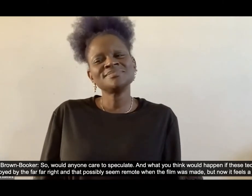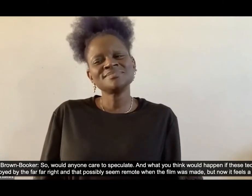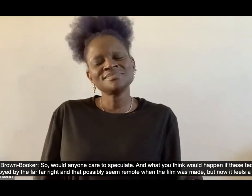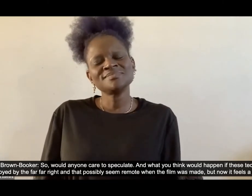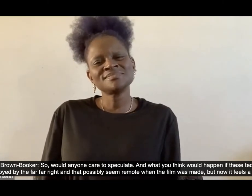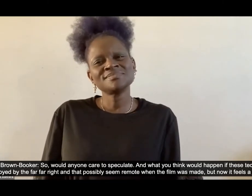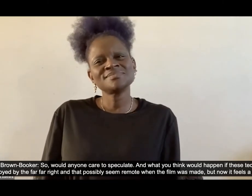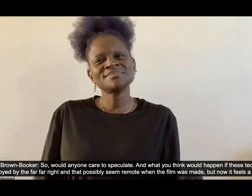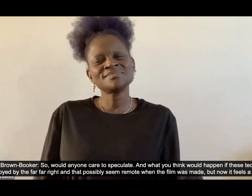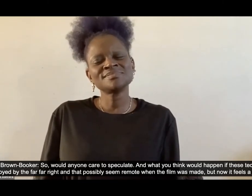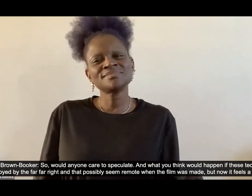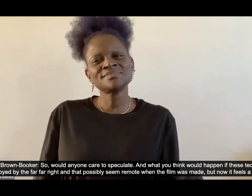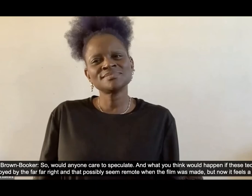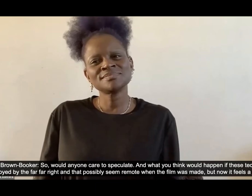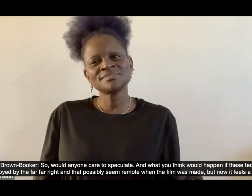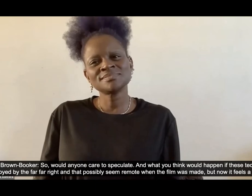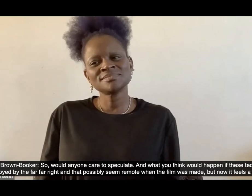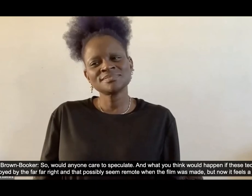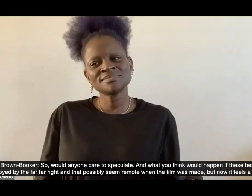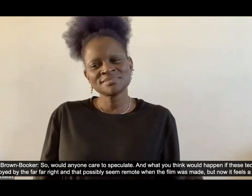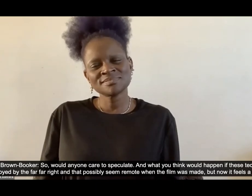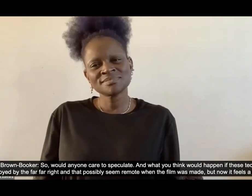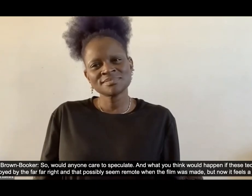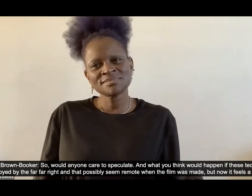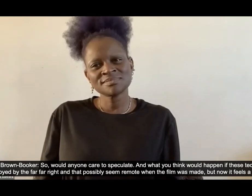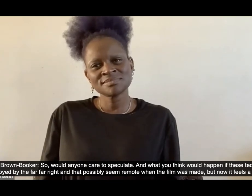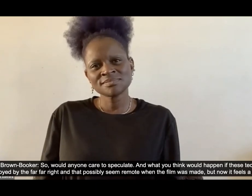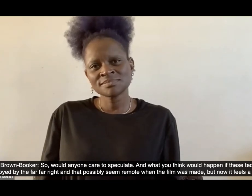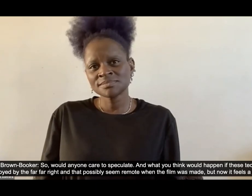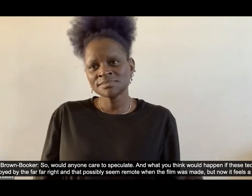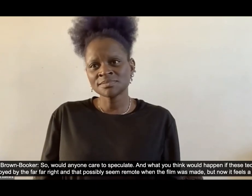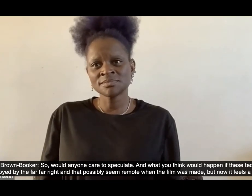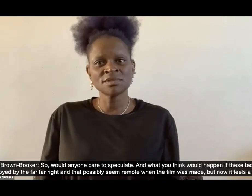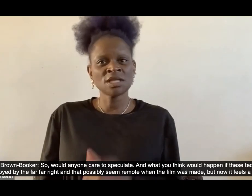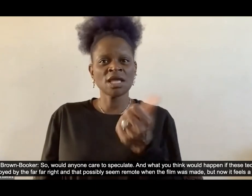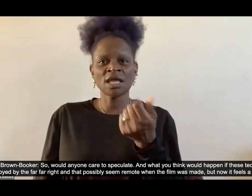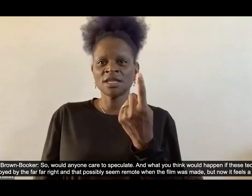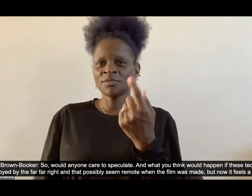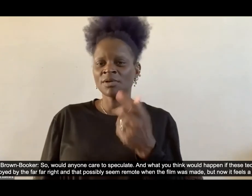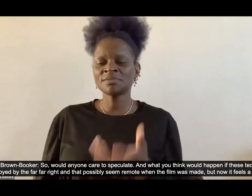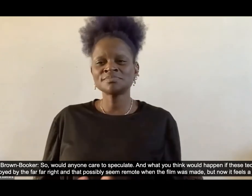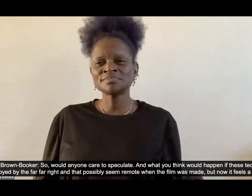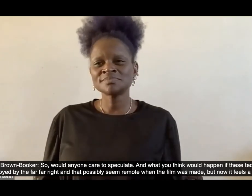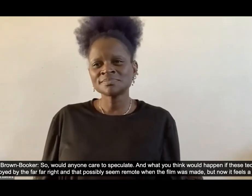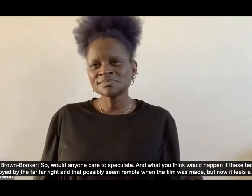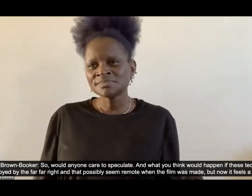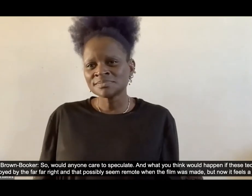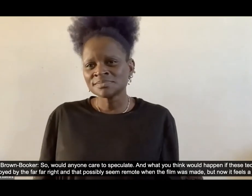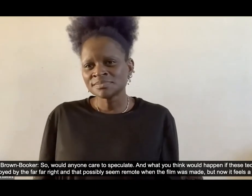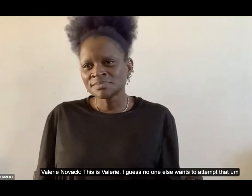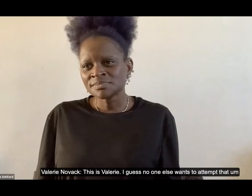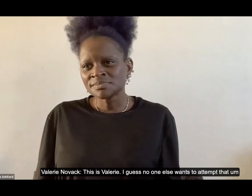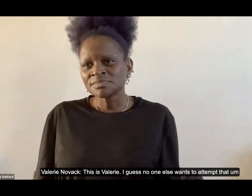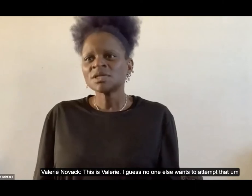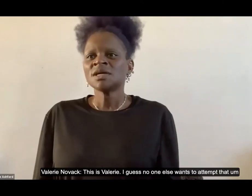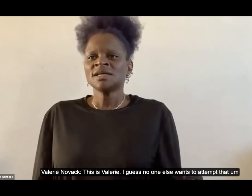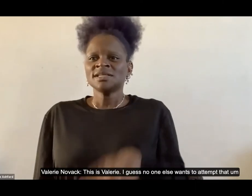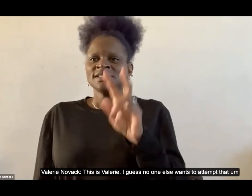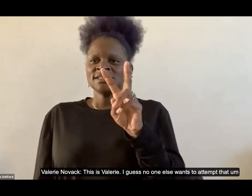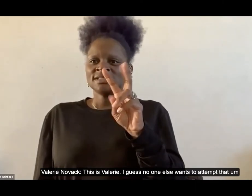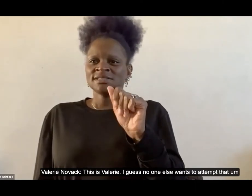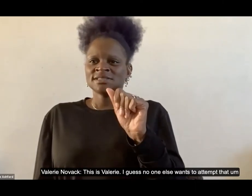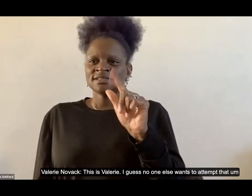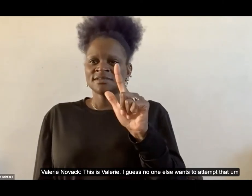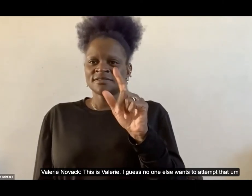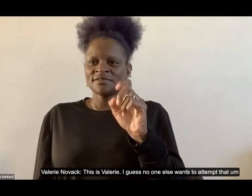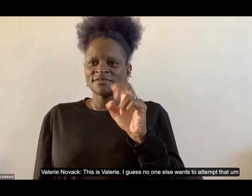this is valerie i guess